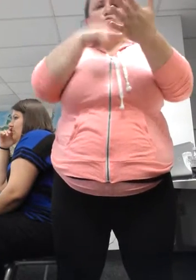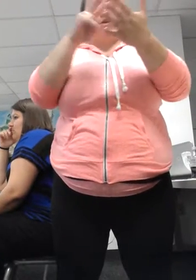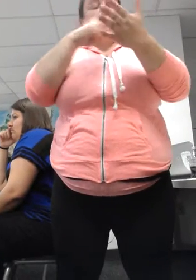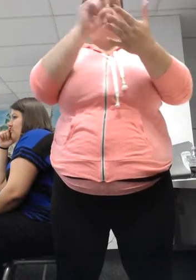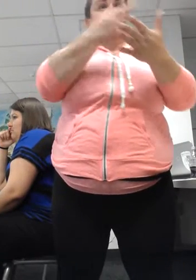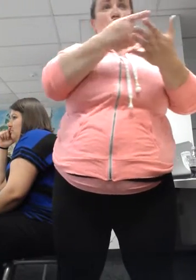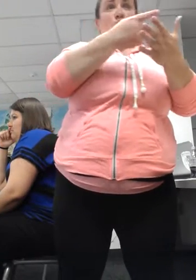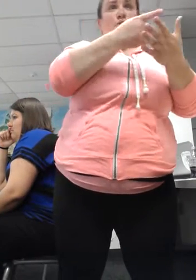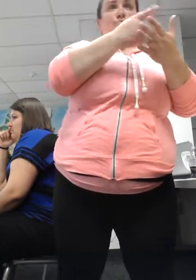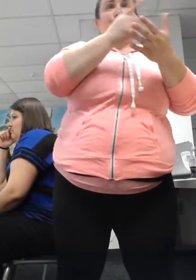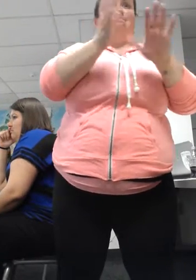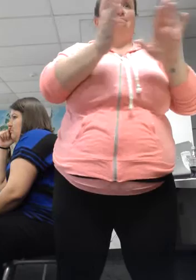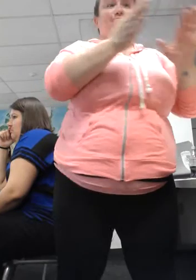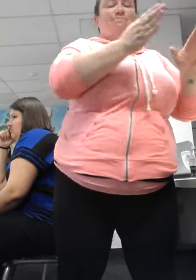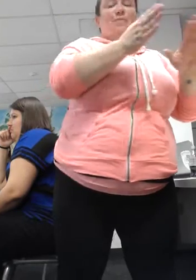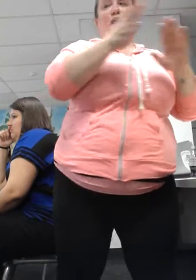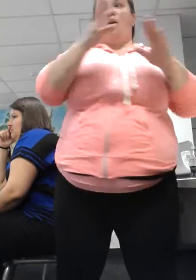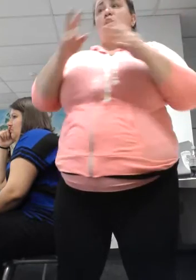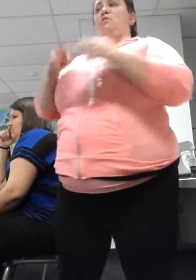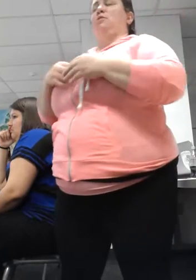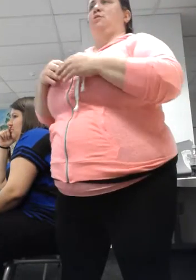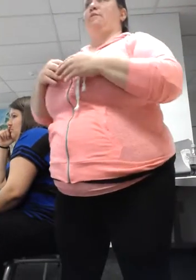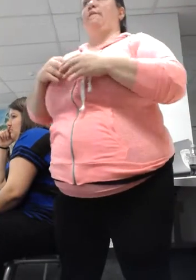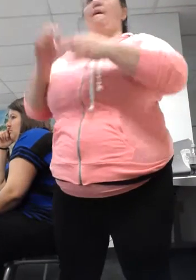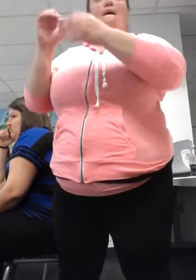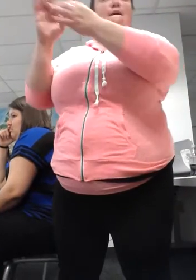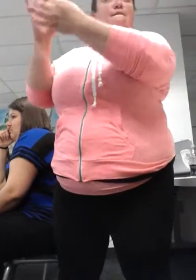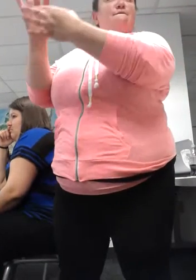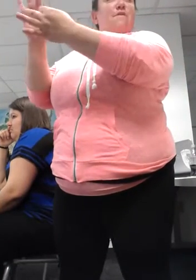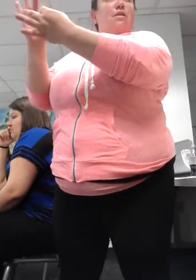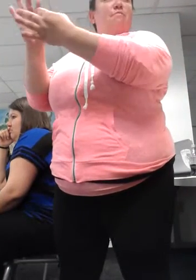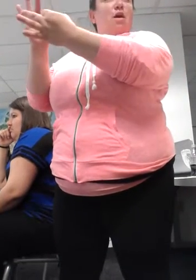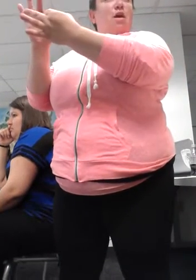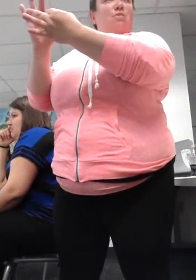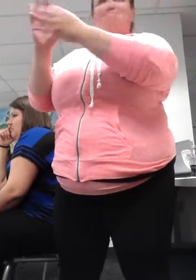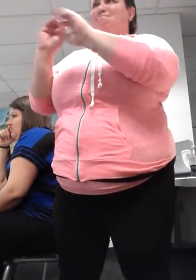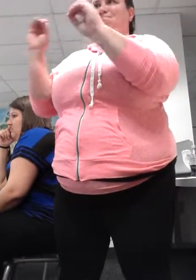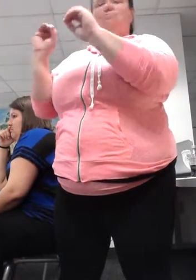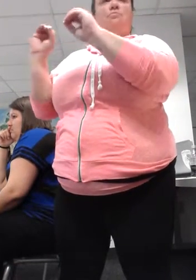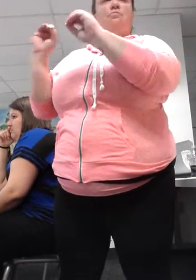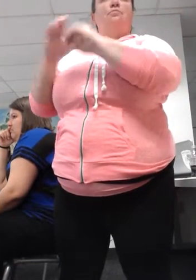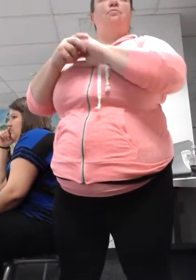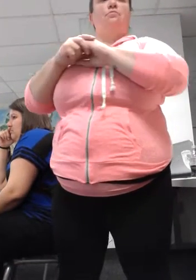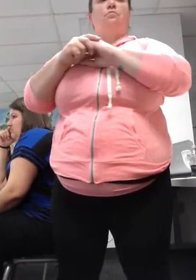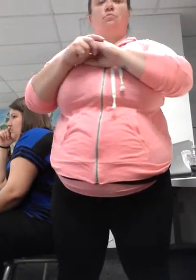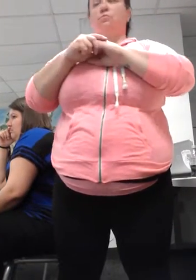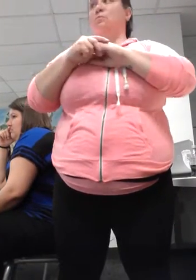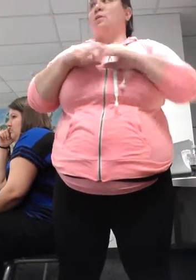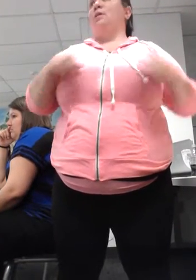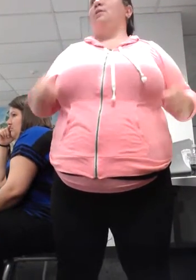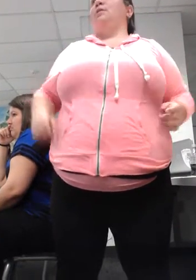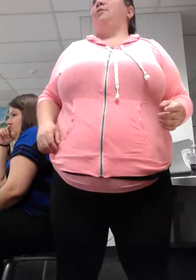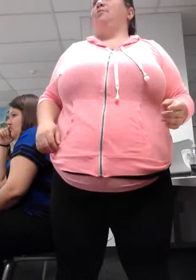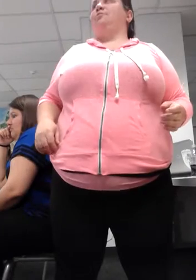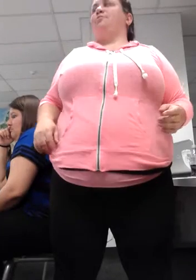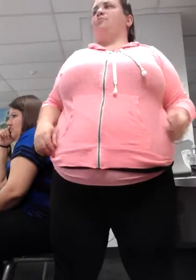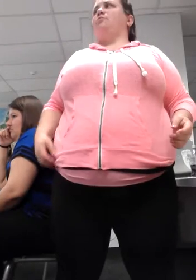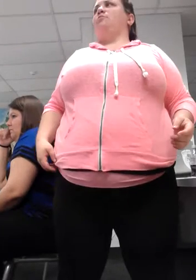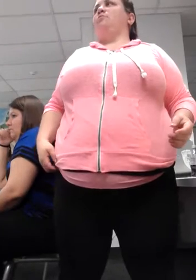The main purpose behind that is so that I know we're on the same page. You see in your work what I see in your work and